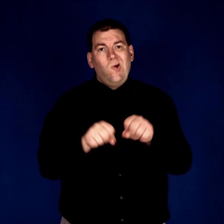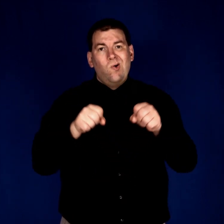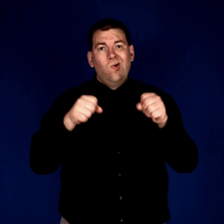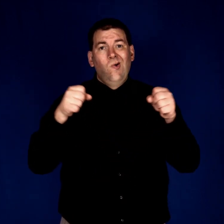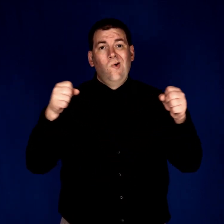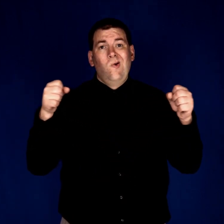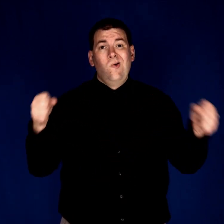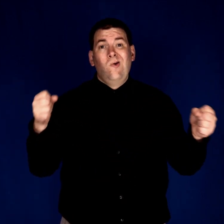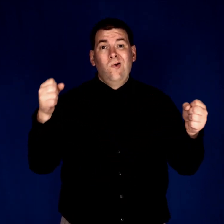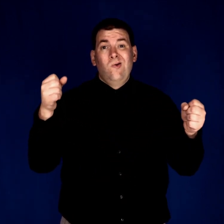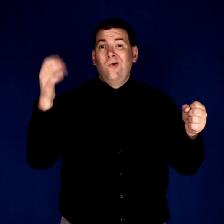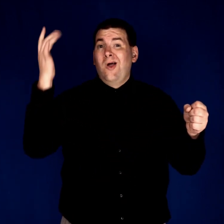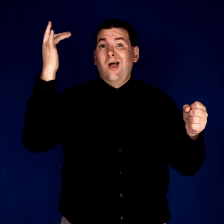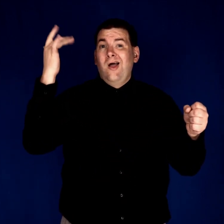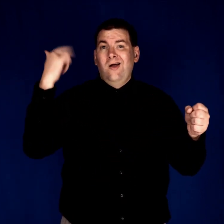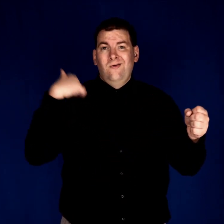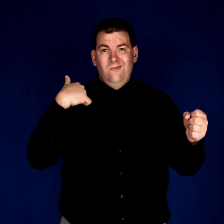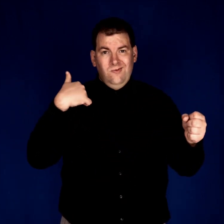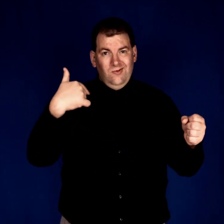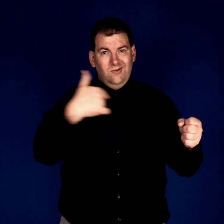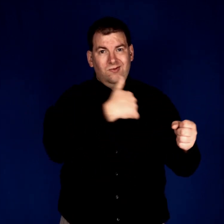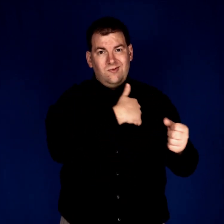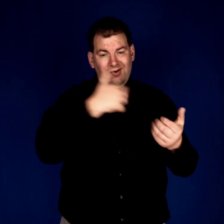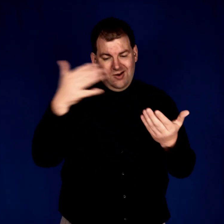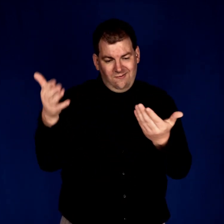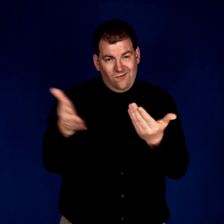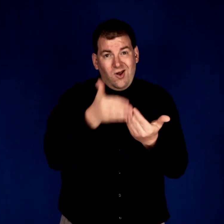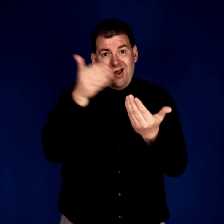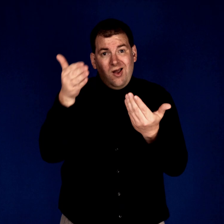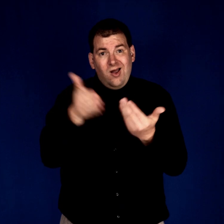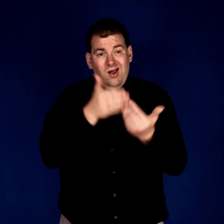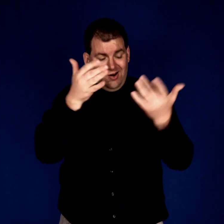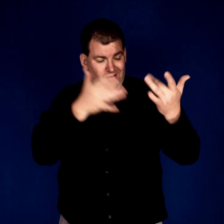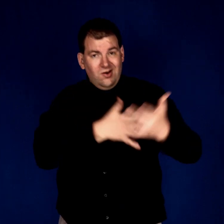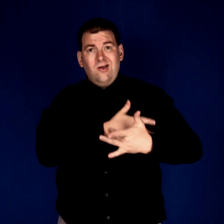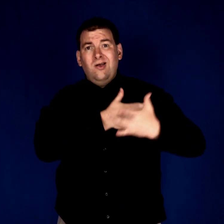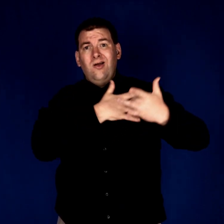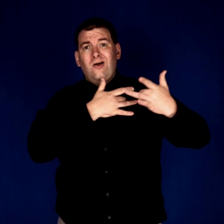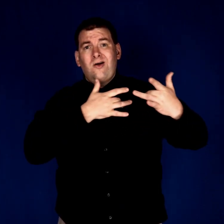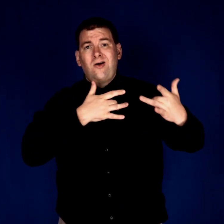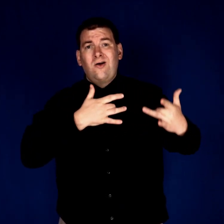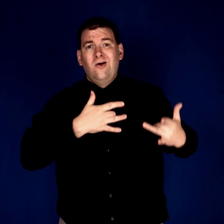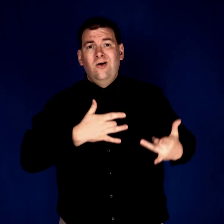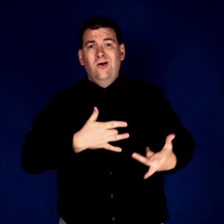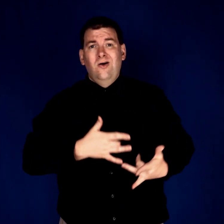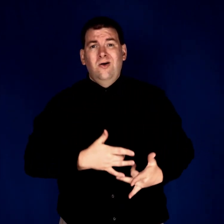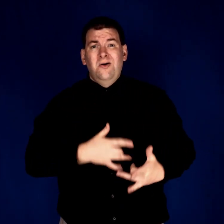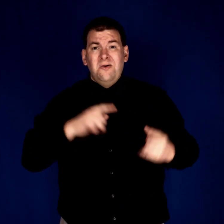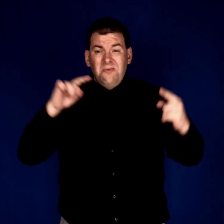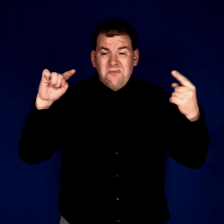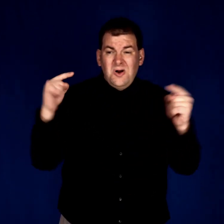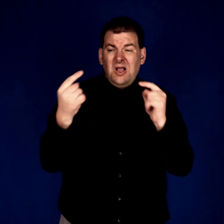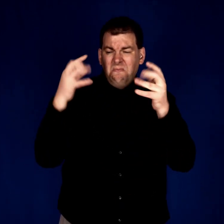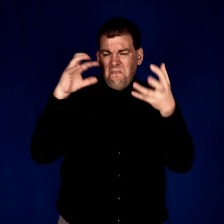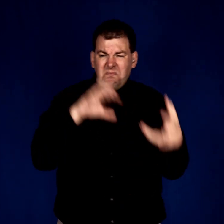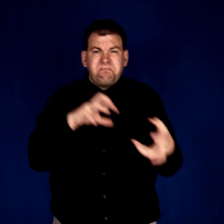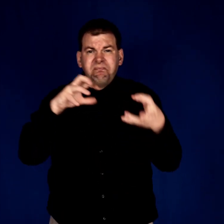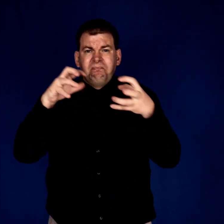Cause we have fragile hearts Bruised and beat up